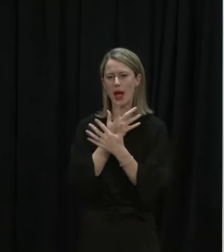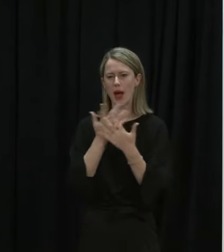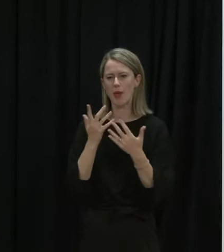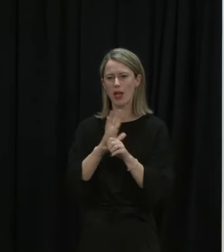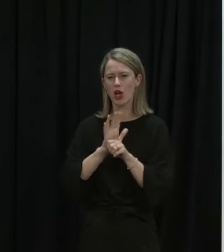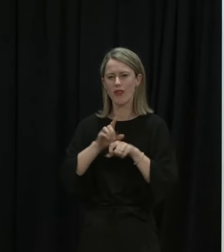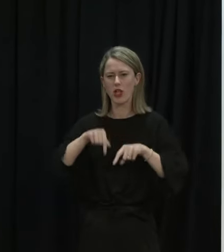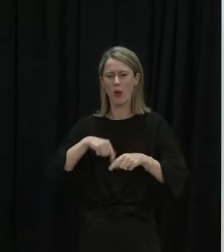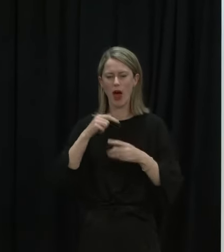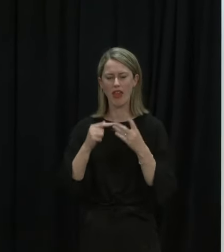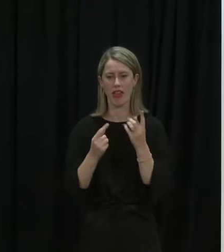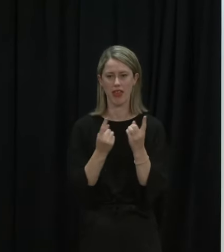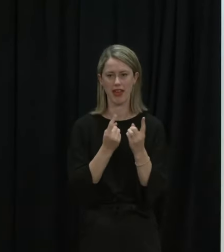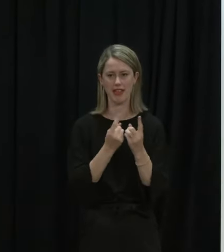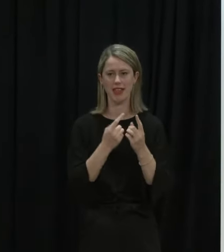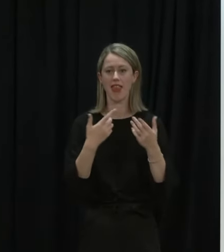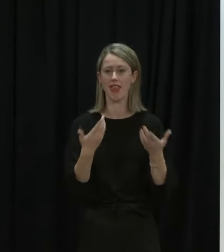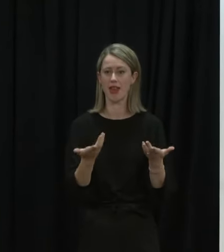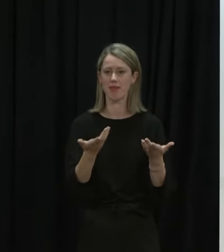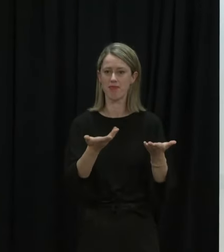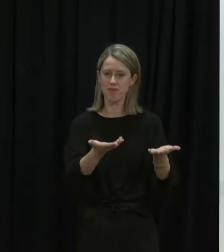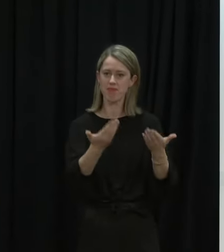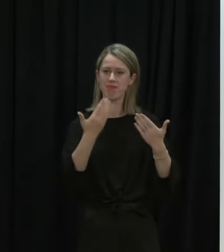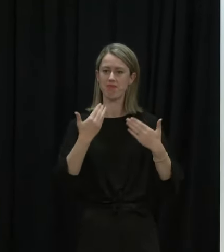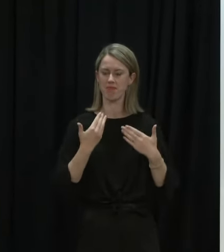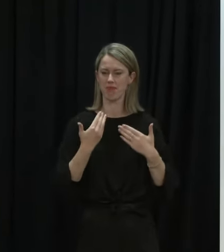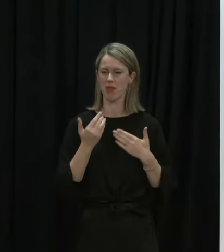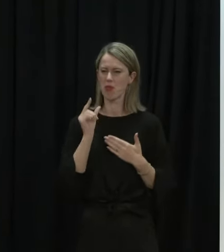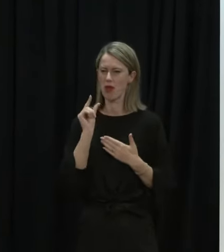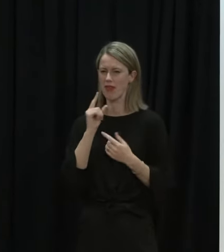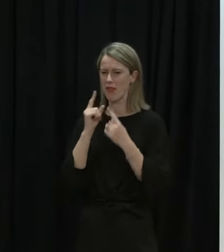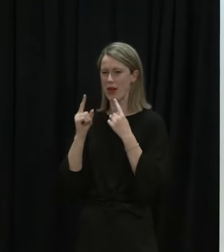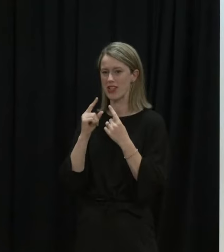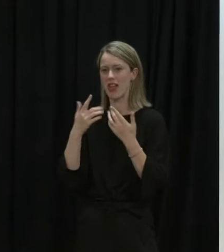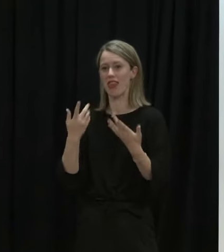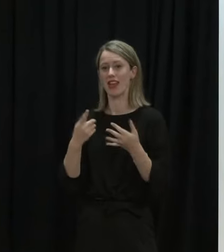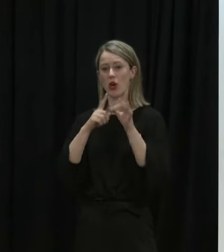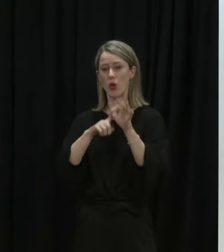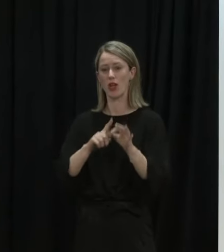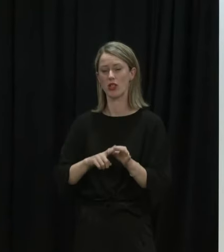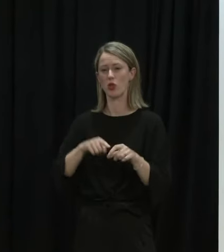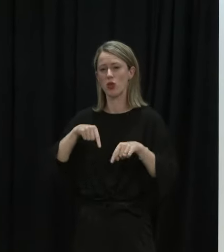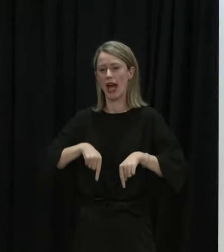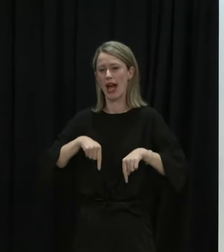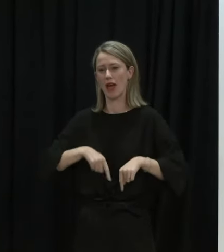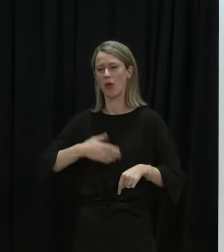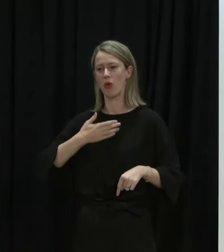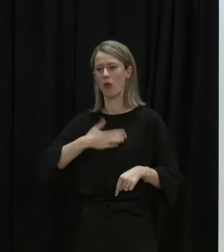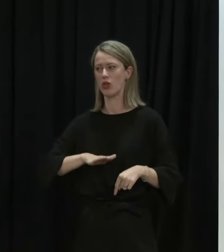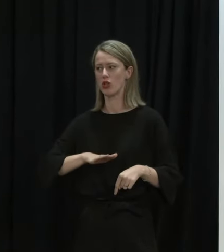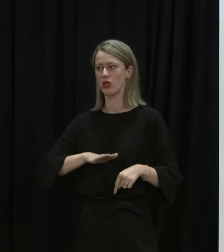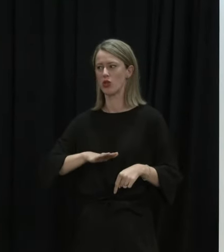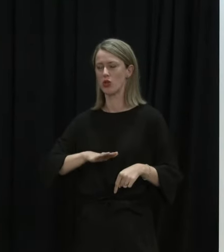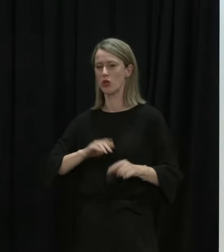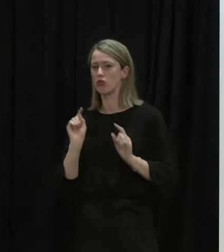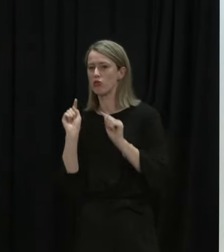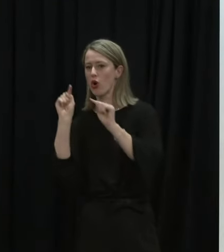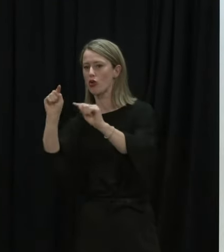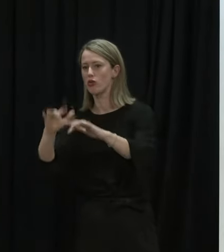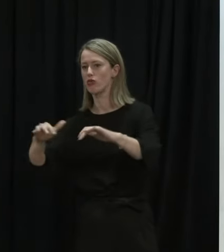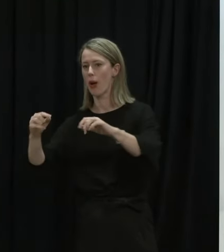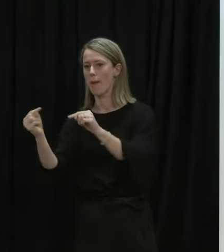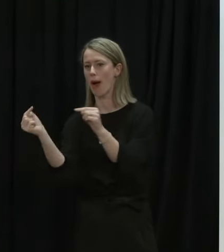numbers and other related matters, and then come back to me with a very brief comment and then your questions, aiming to, in light of the House and